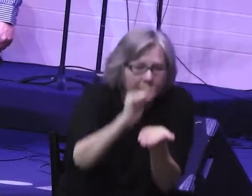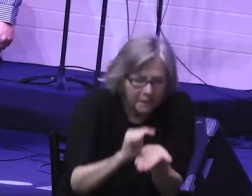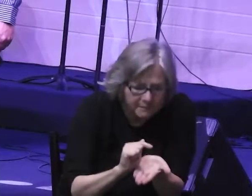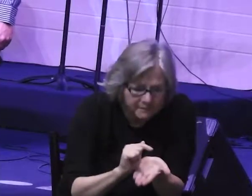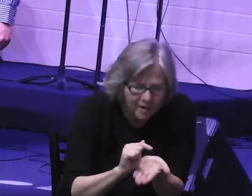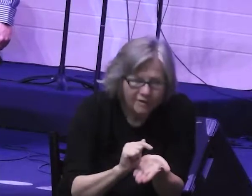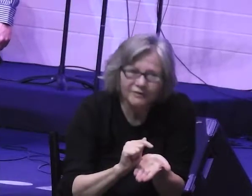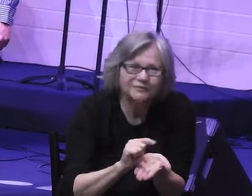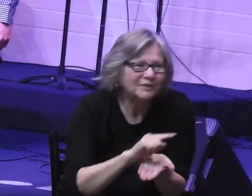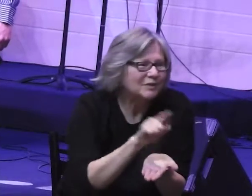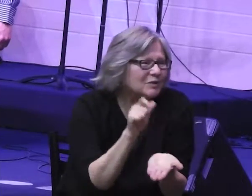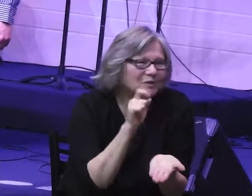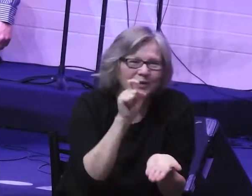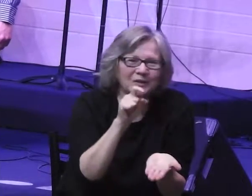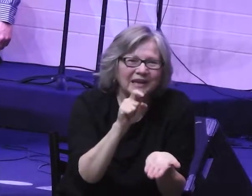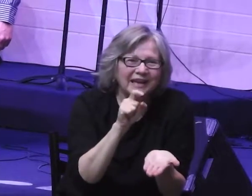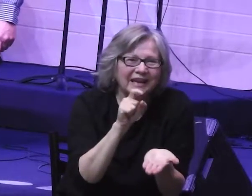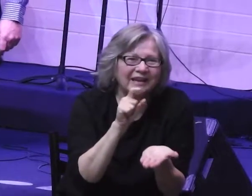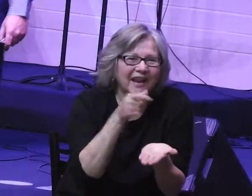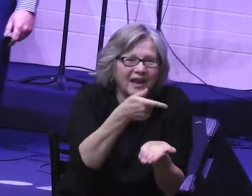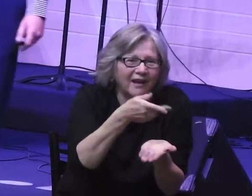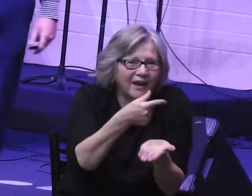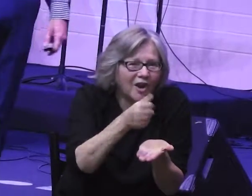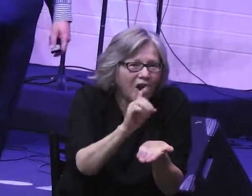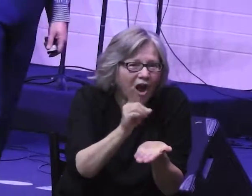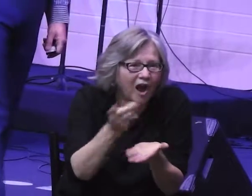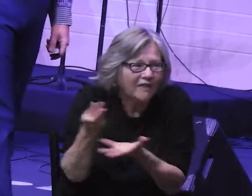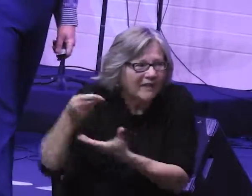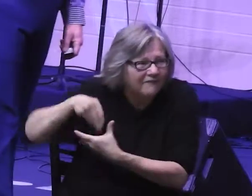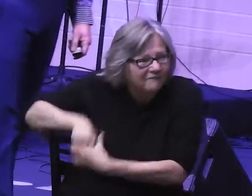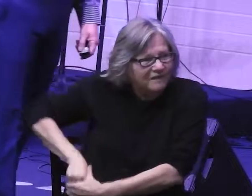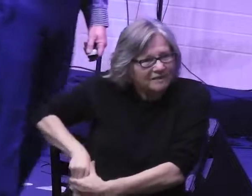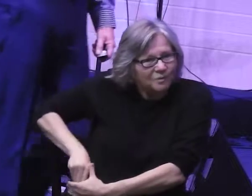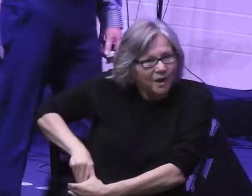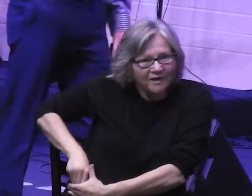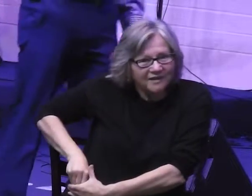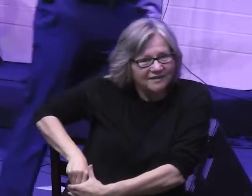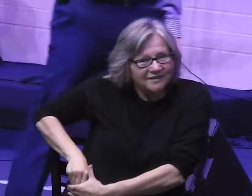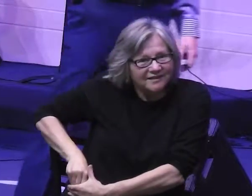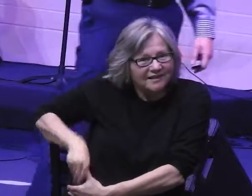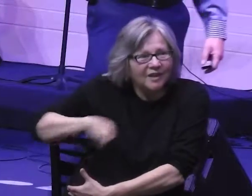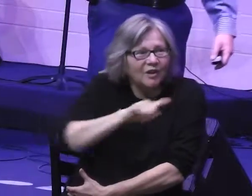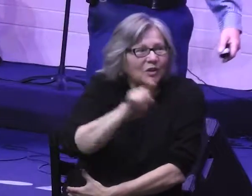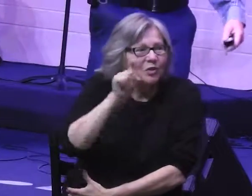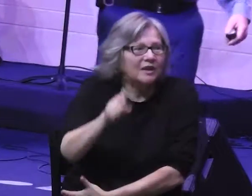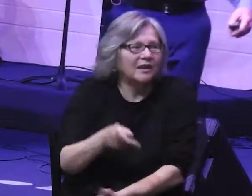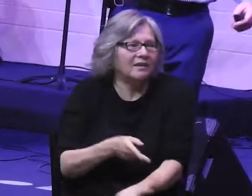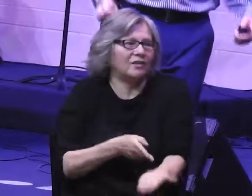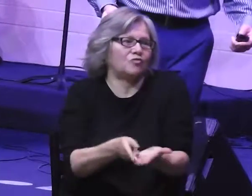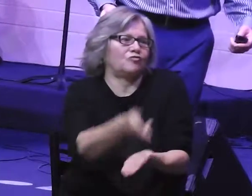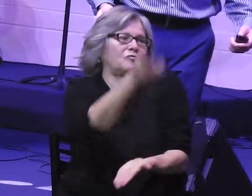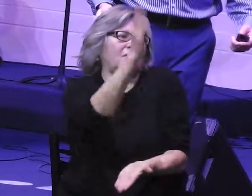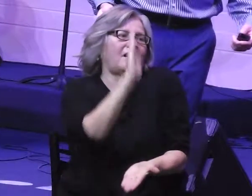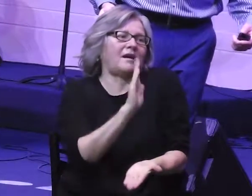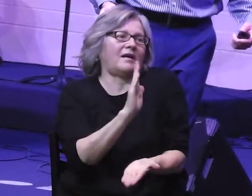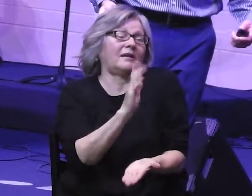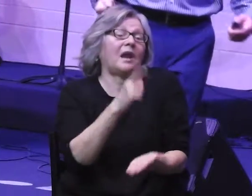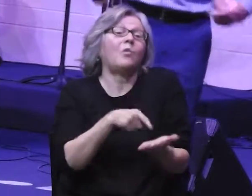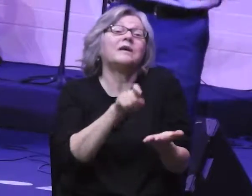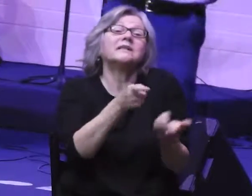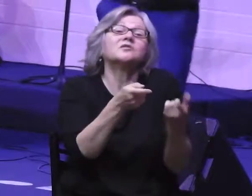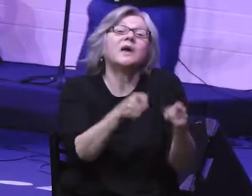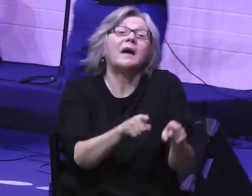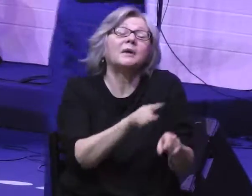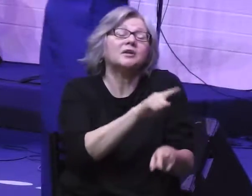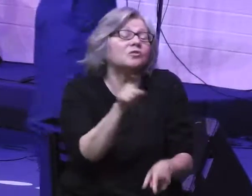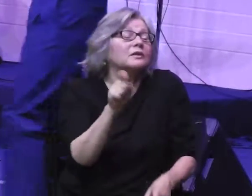don't need a pocket-sized God. You need the true God. And what really needs to happen is you need to submit